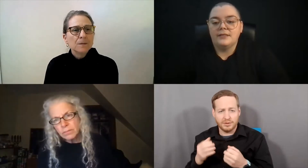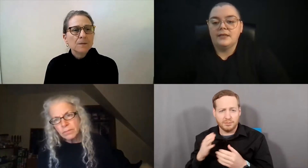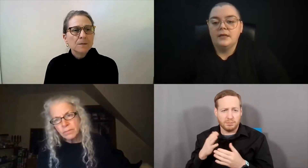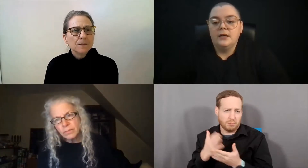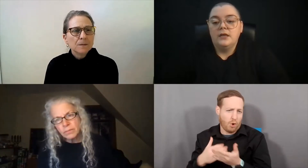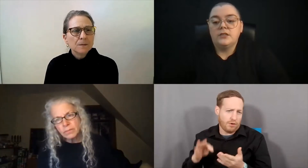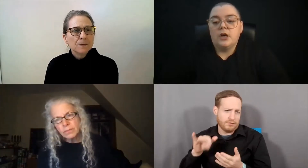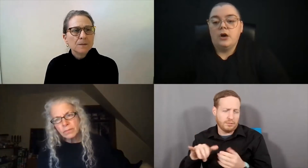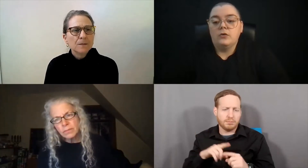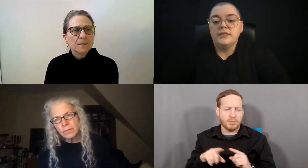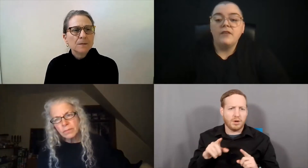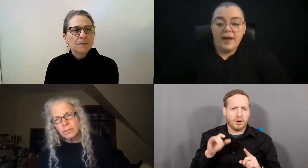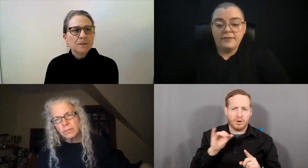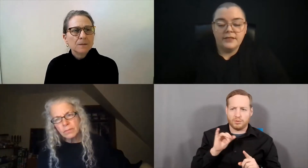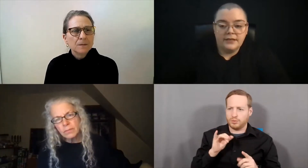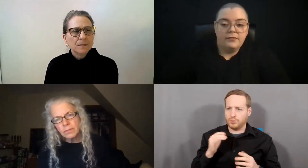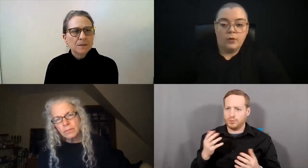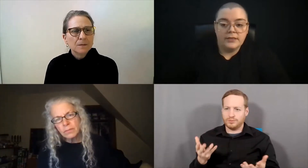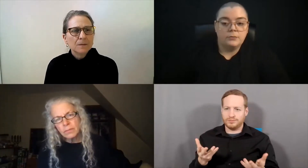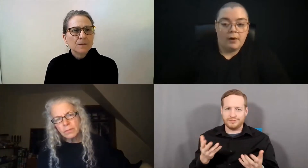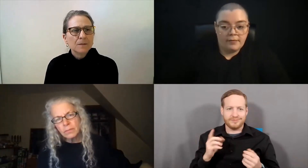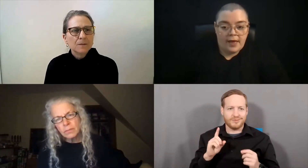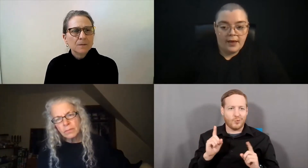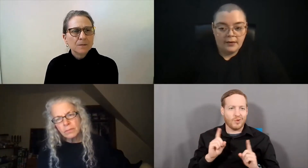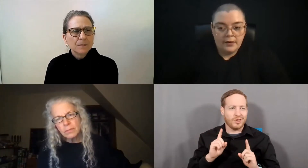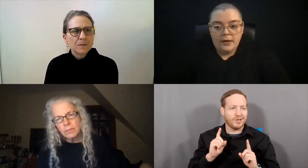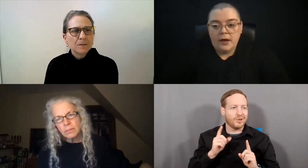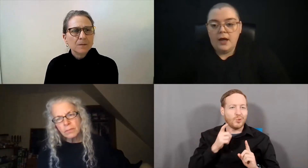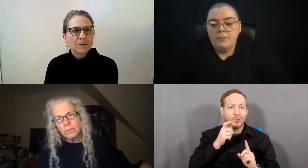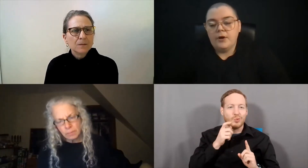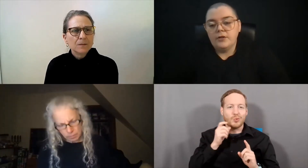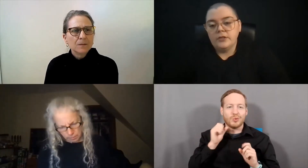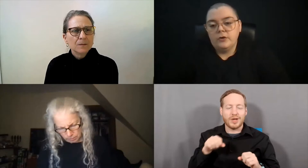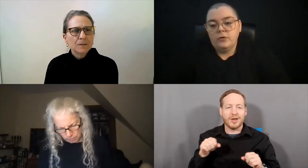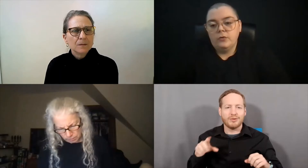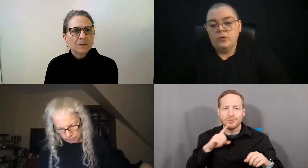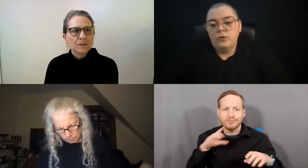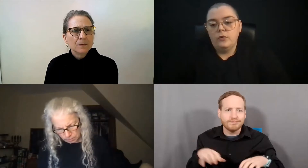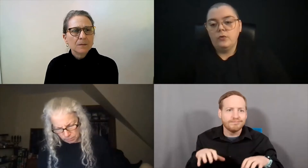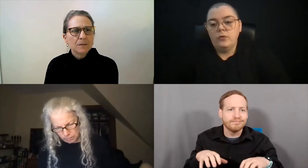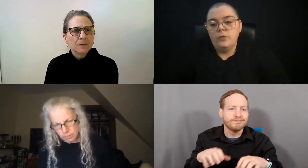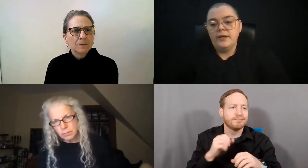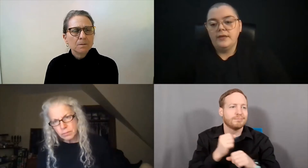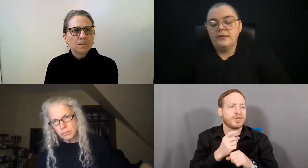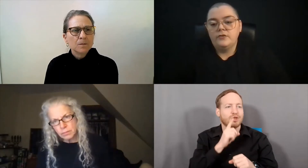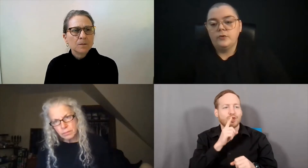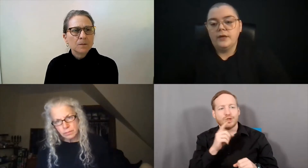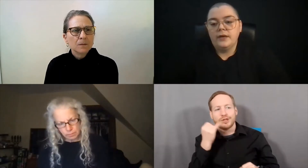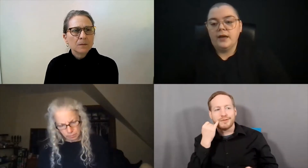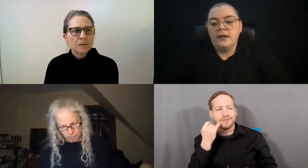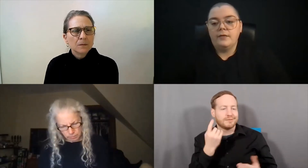advocacy. So self-advocacy, of course, is part of that. But also, who is doing kind of